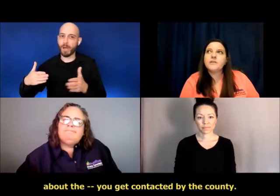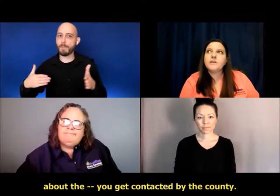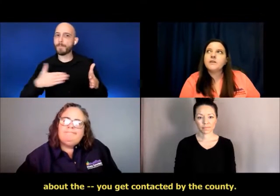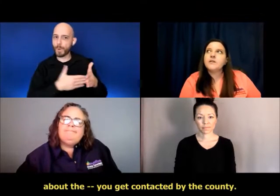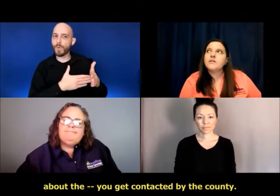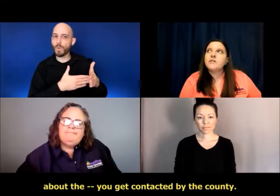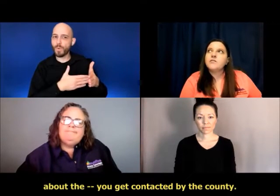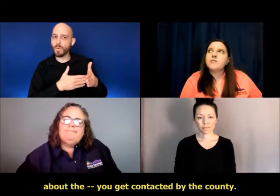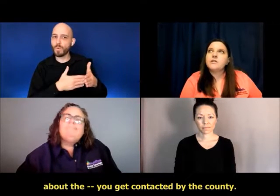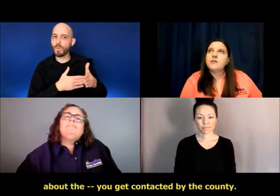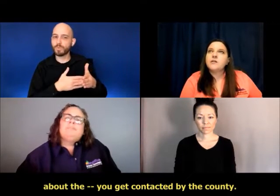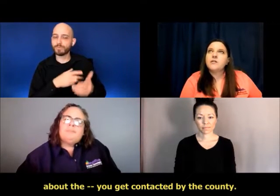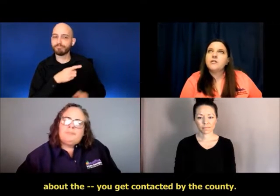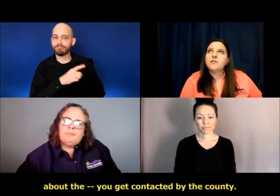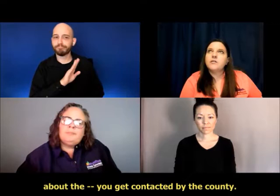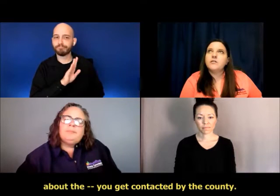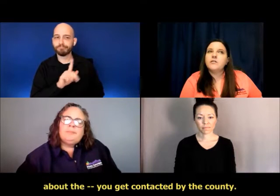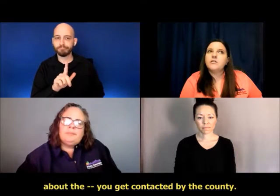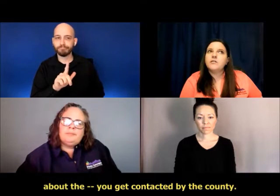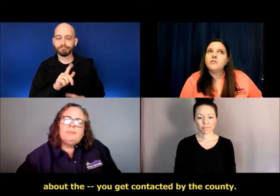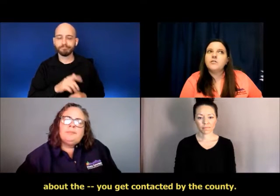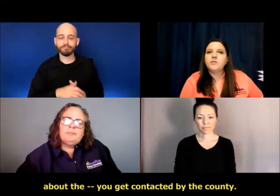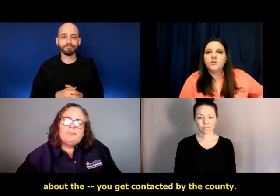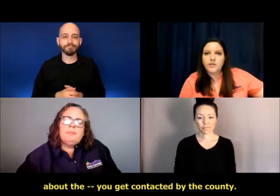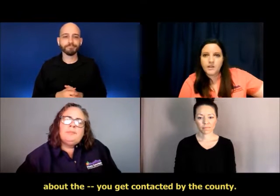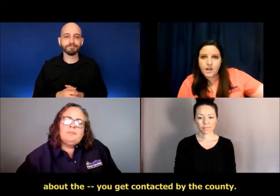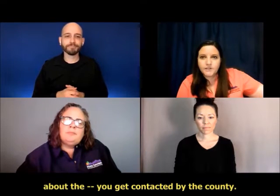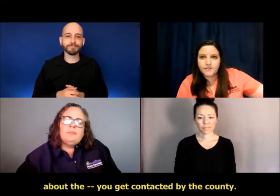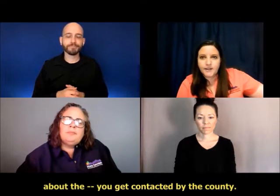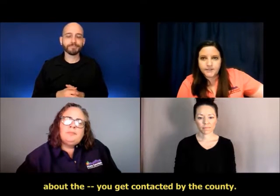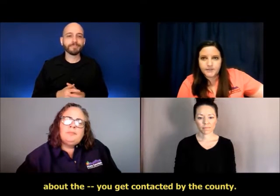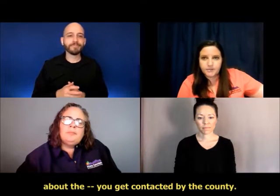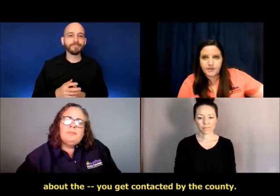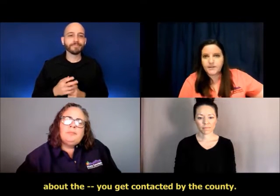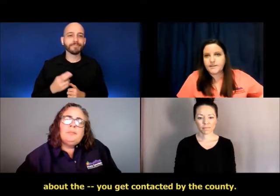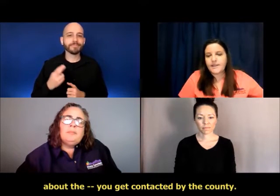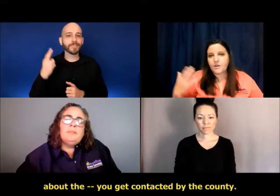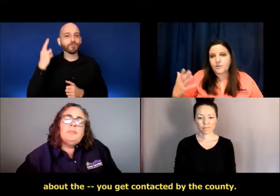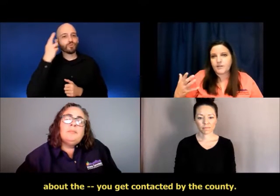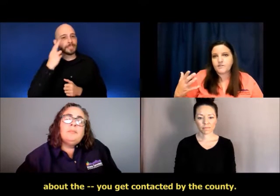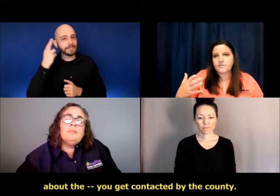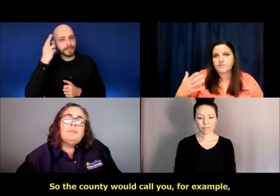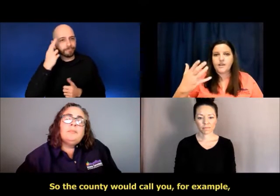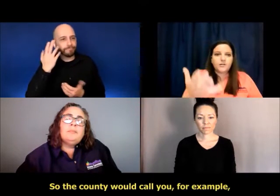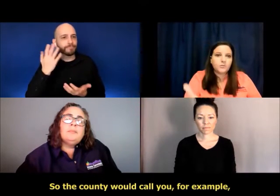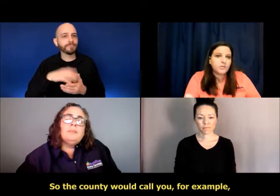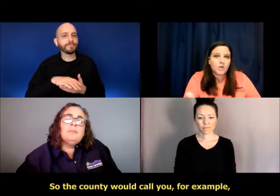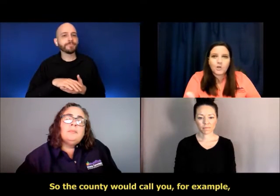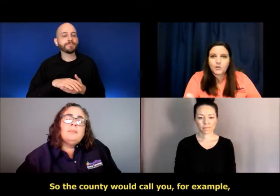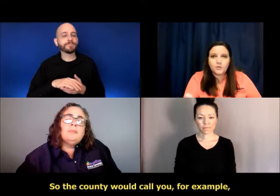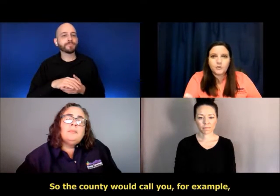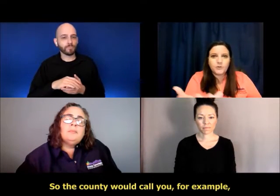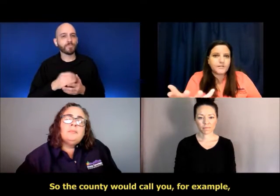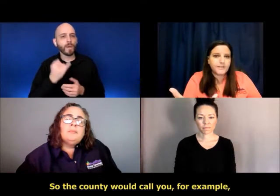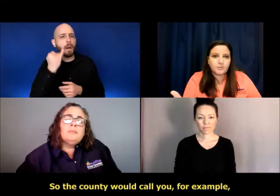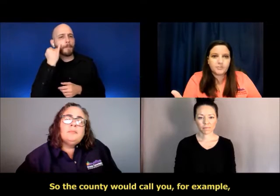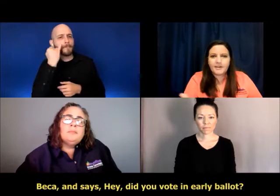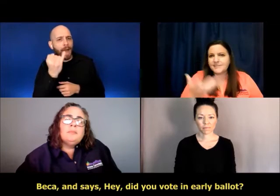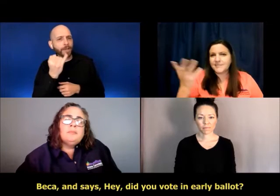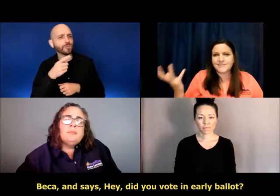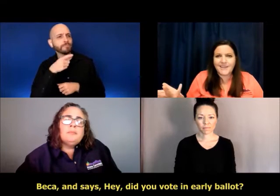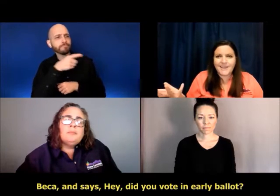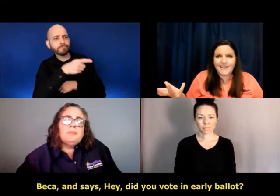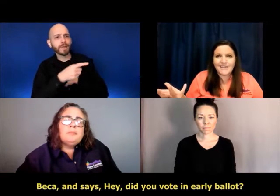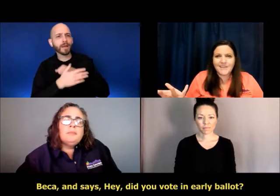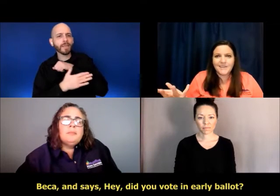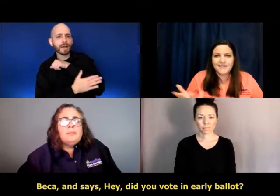the, you have, you get contacted by the county. So the county would call you, for example,